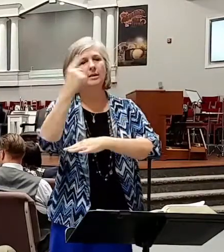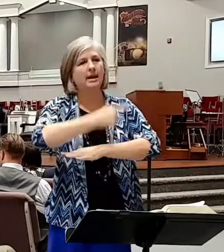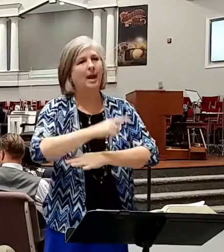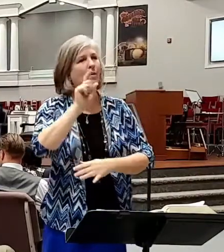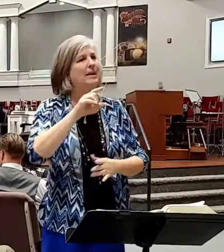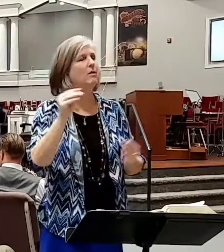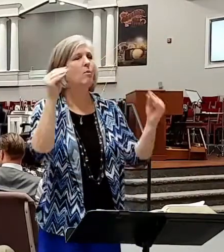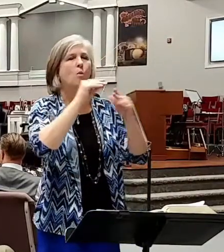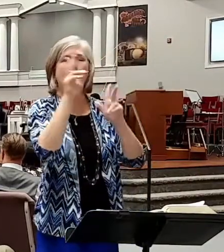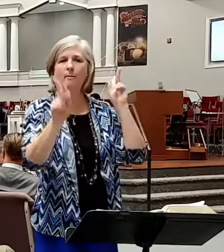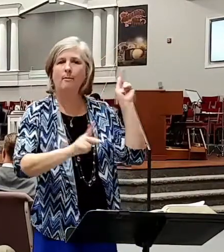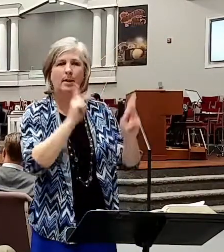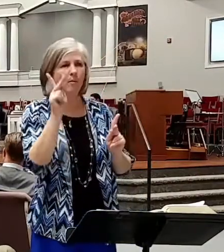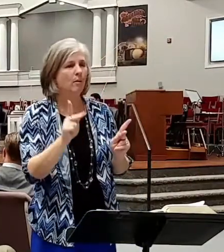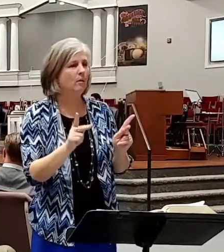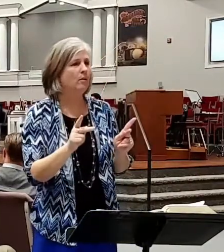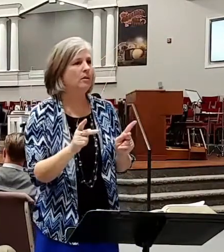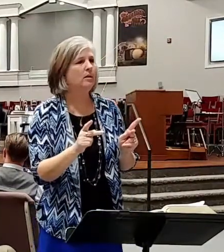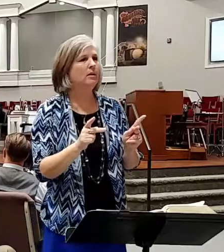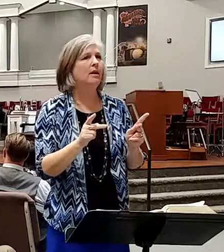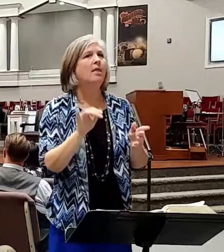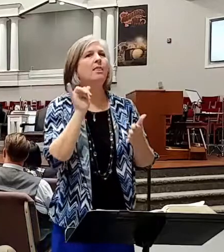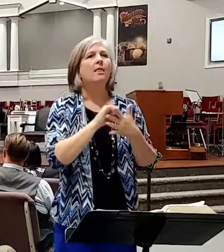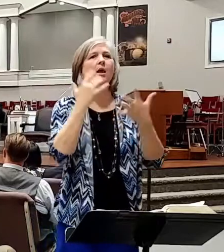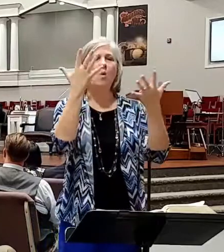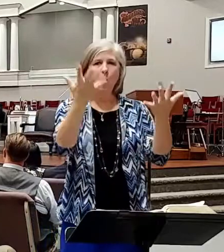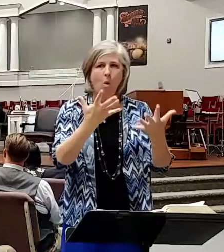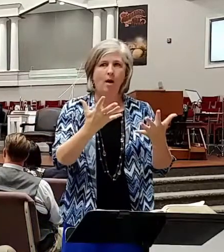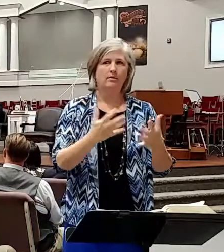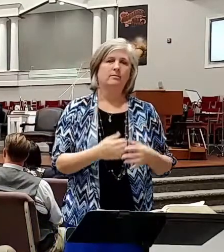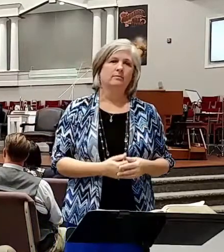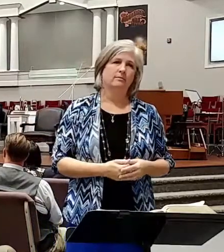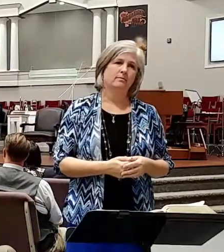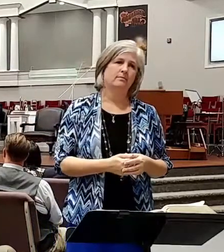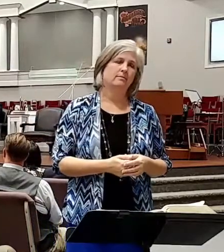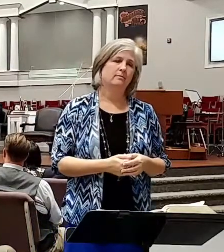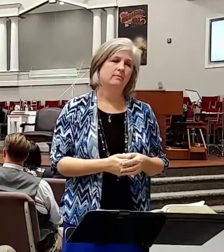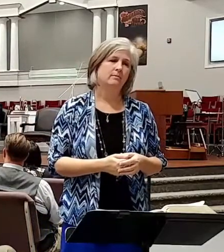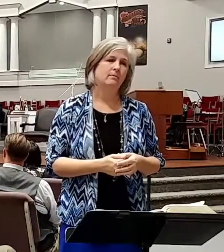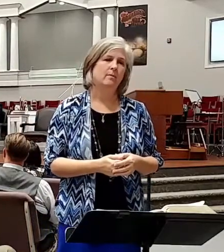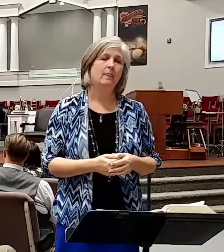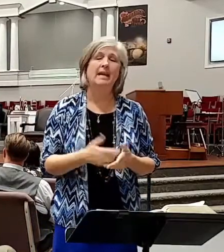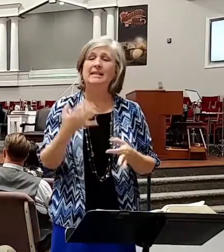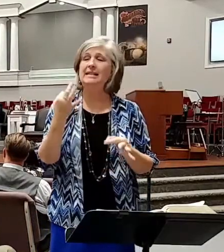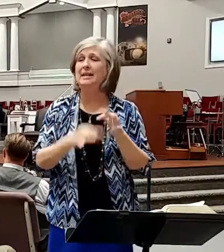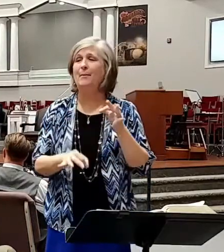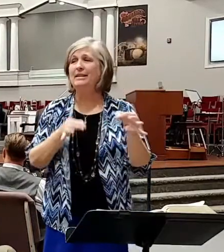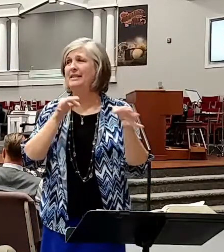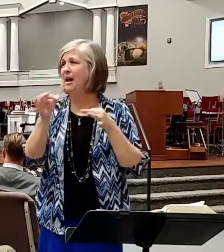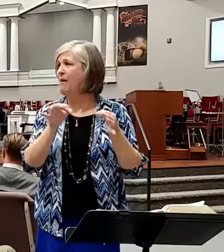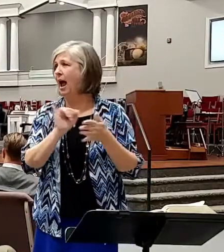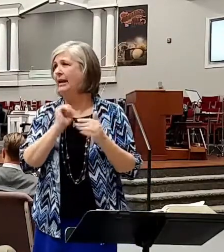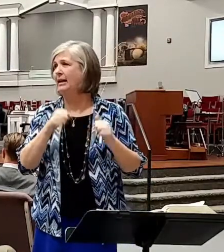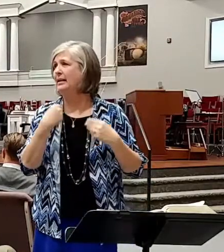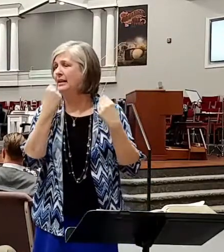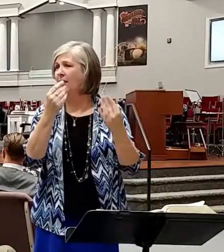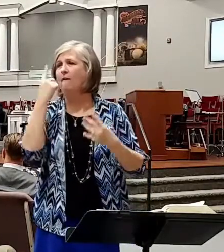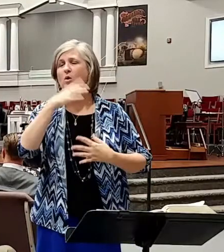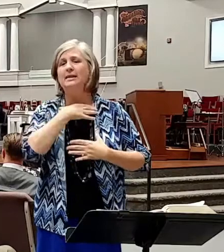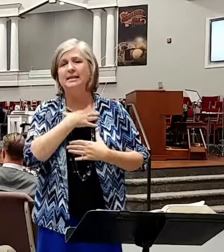people can I say it this way? That want to. The simplest definition I could give for desire is it's a